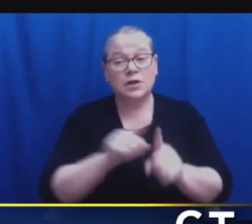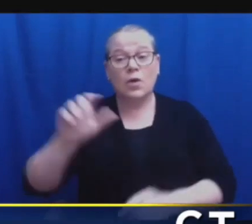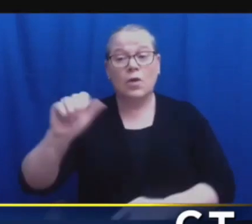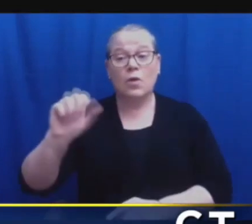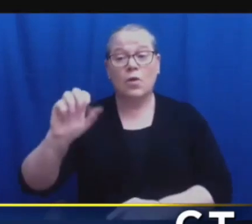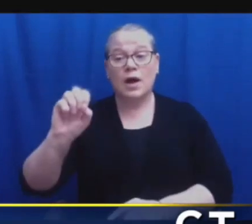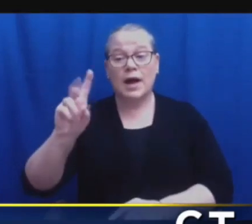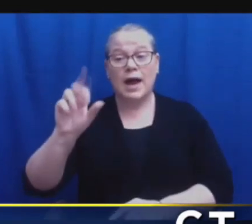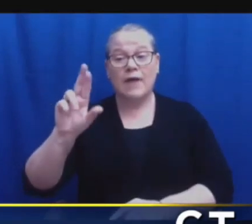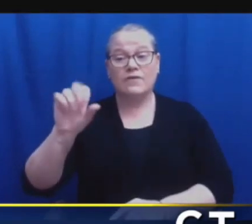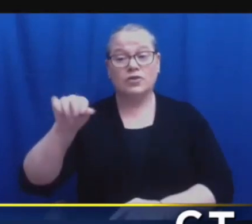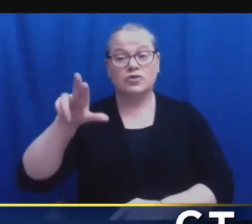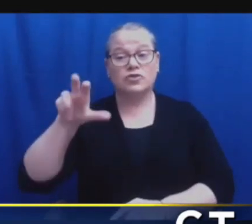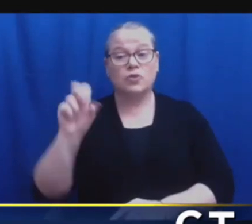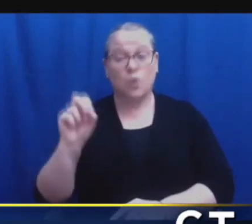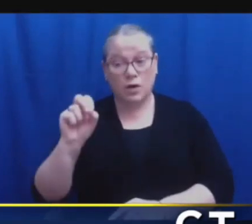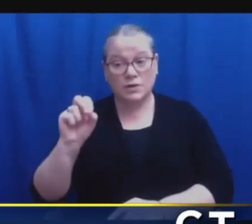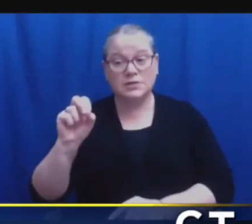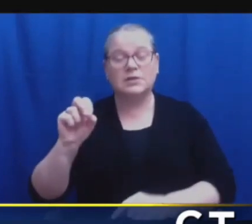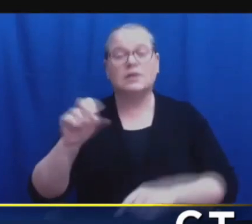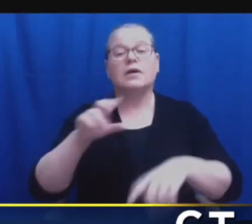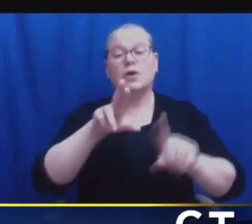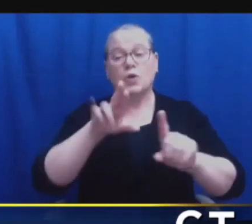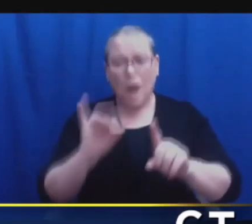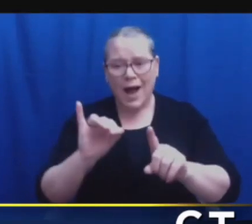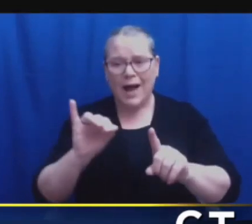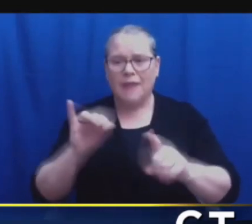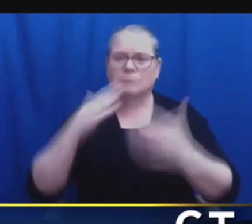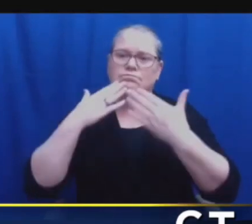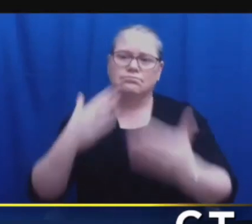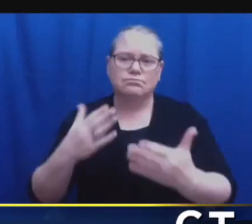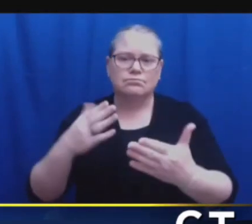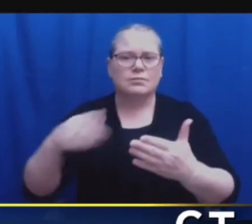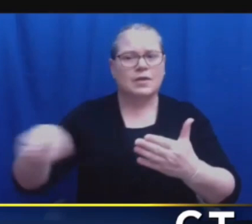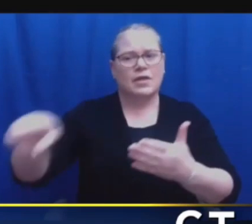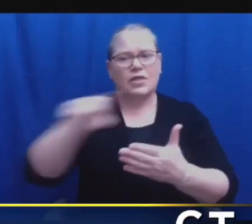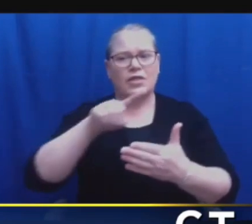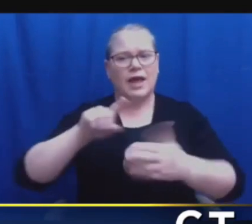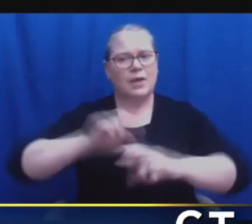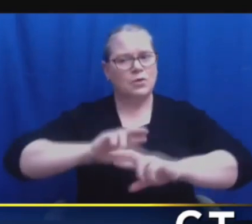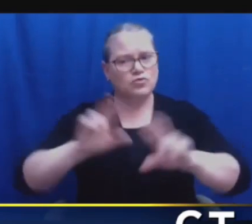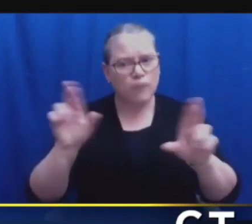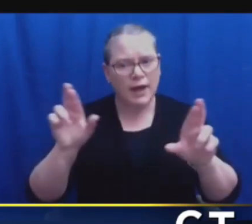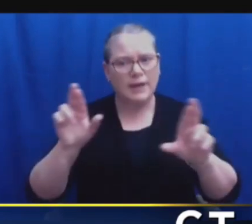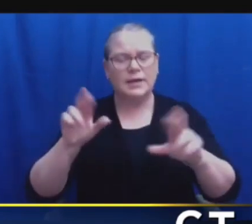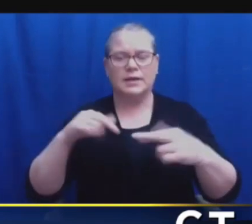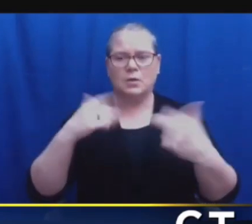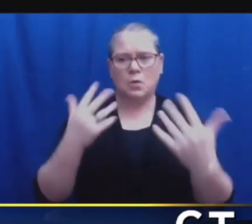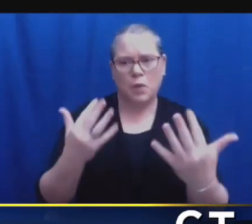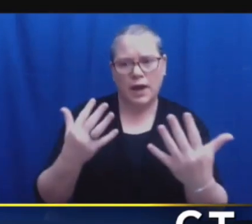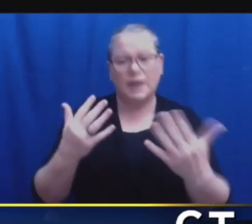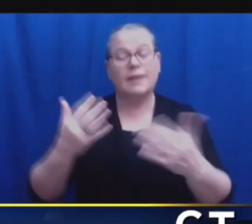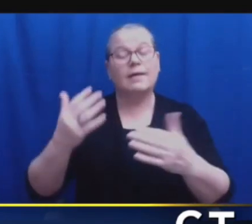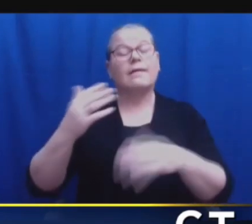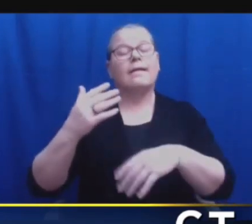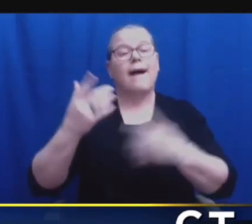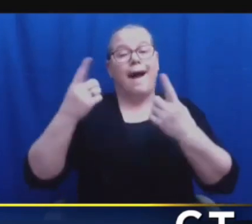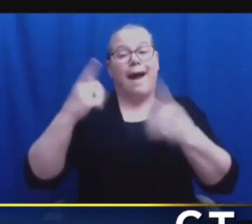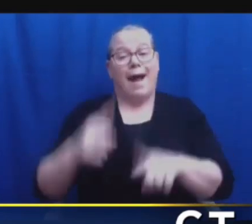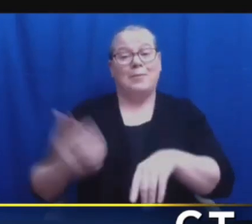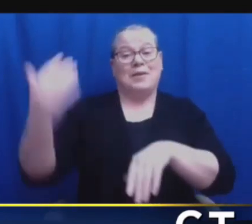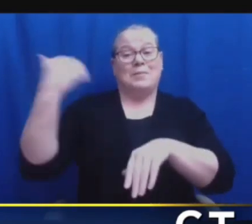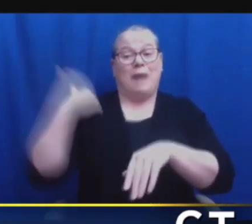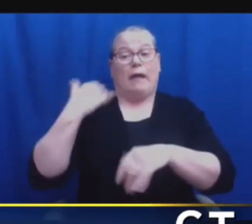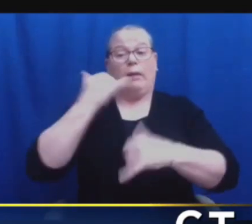and they were pre-positioned. Really important. We've learned from lessons past. And there were very, very few